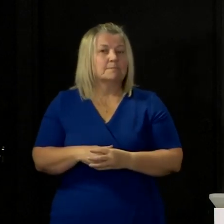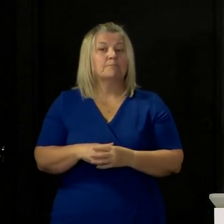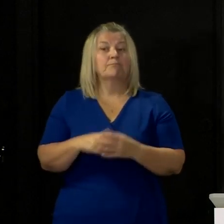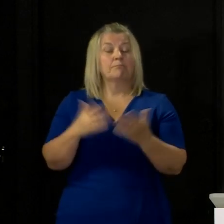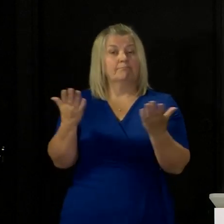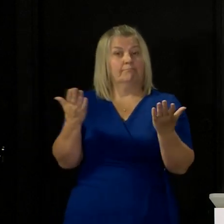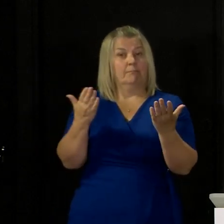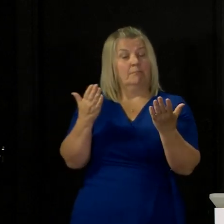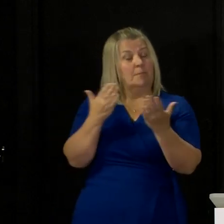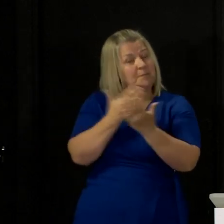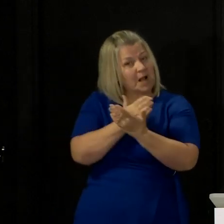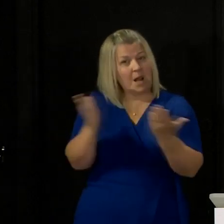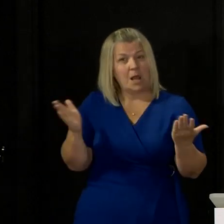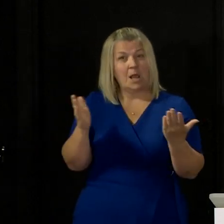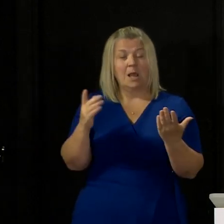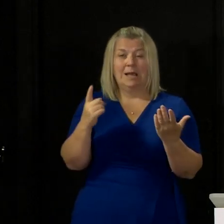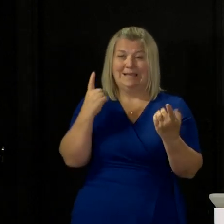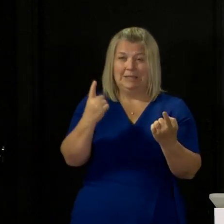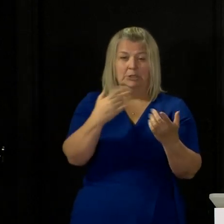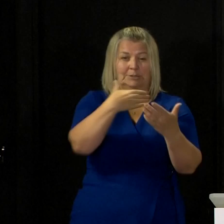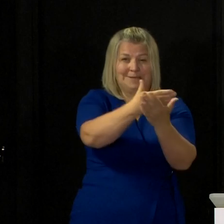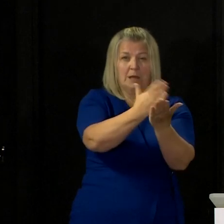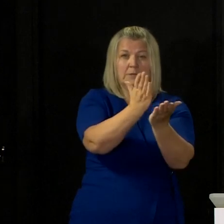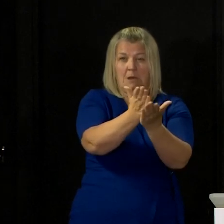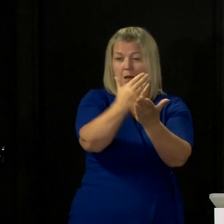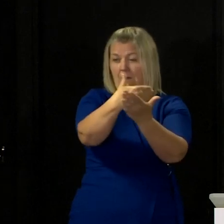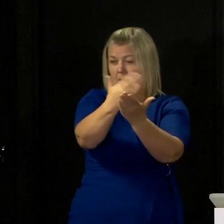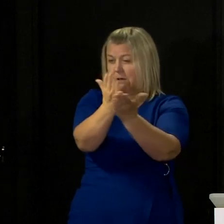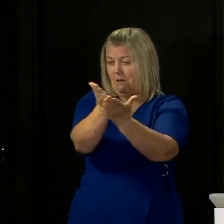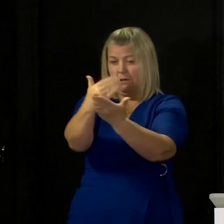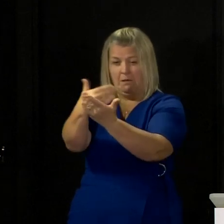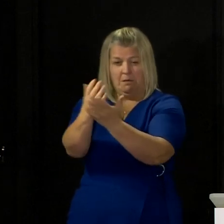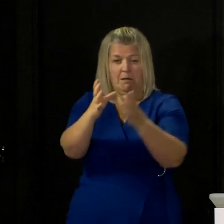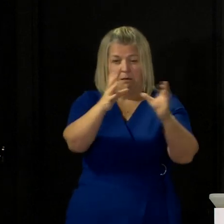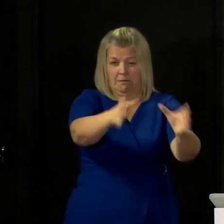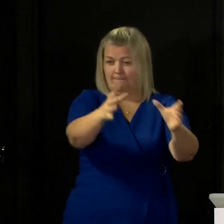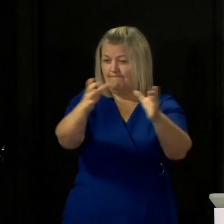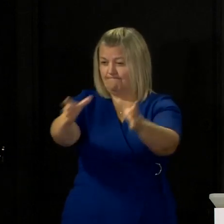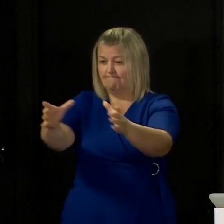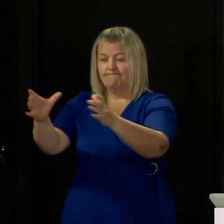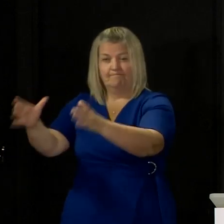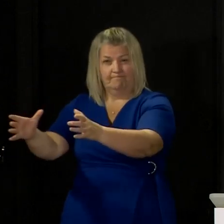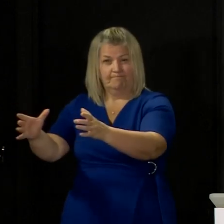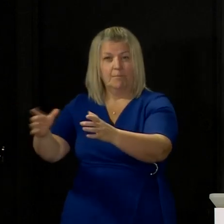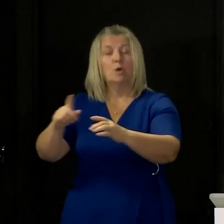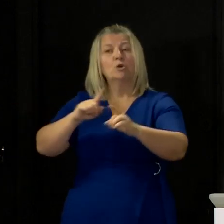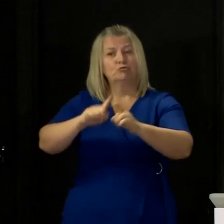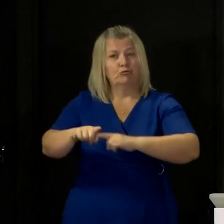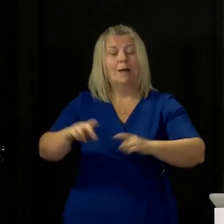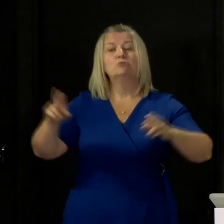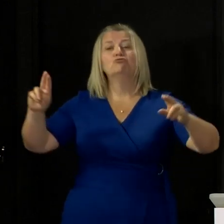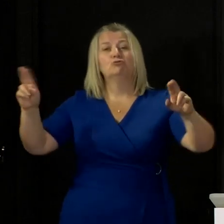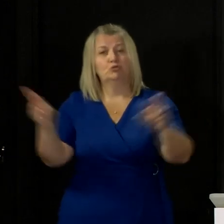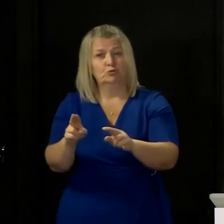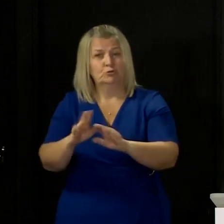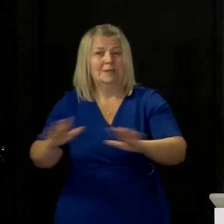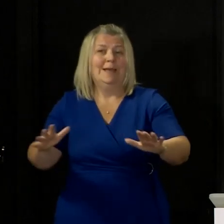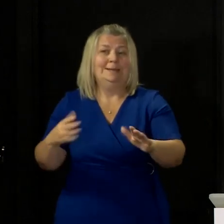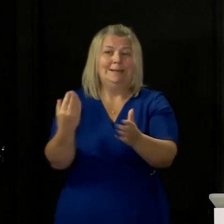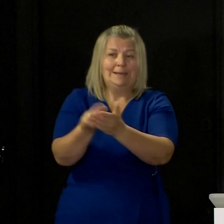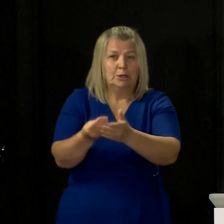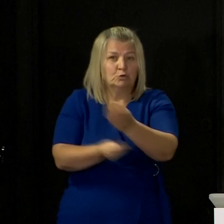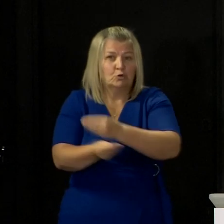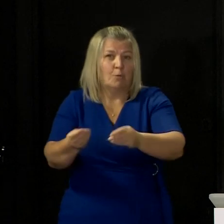every sector and in every part of the country our focus will be to mitigate as far as possible the economic impact and that is the impact on